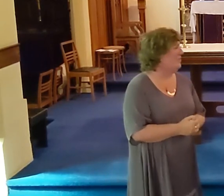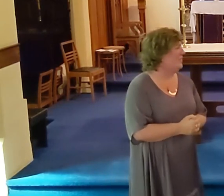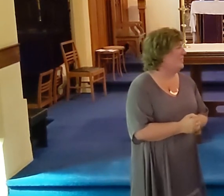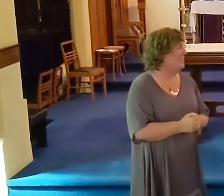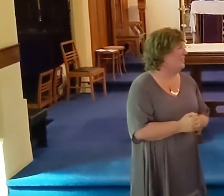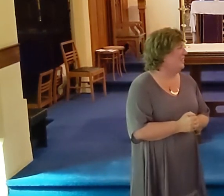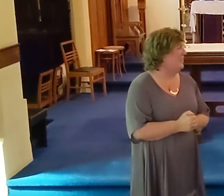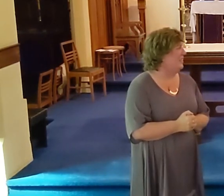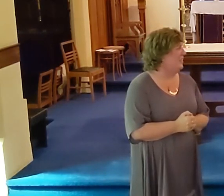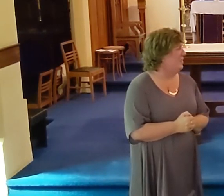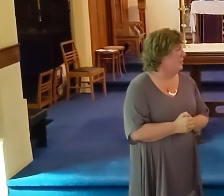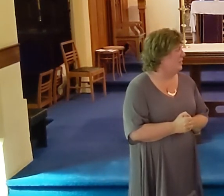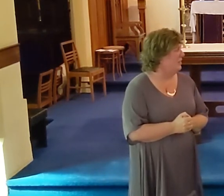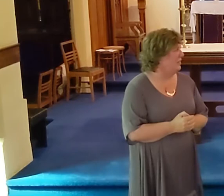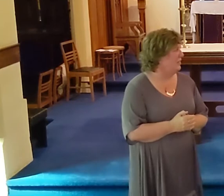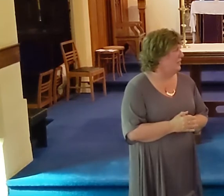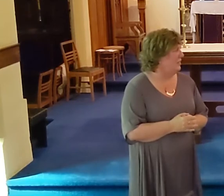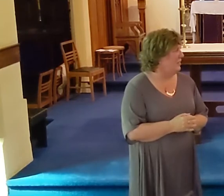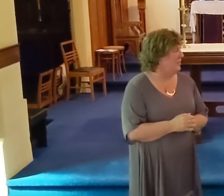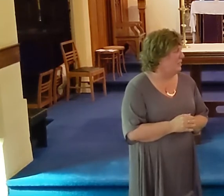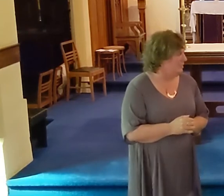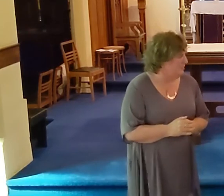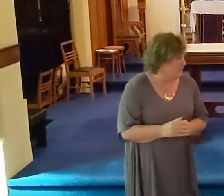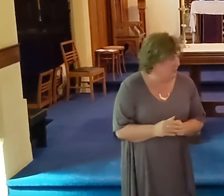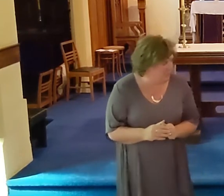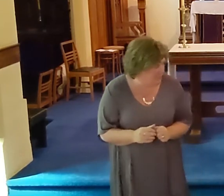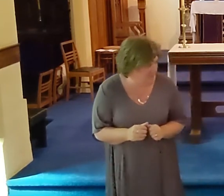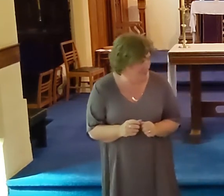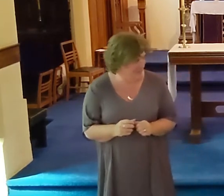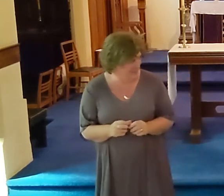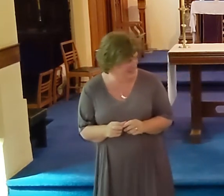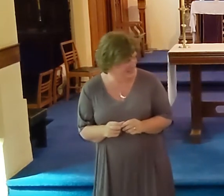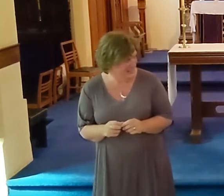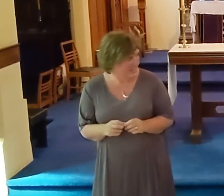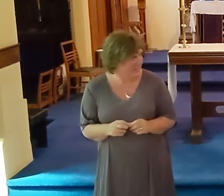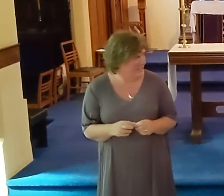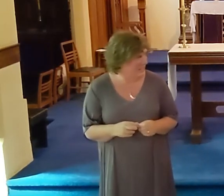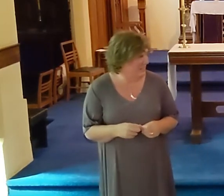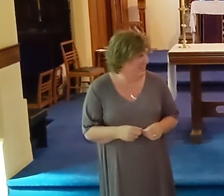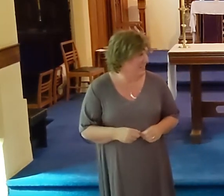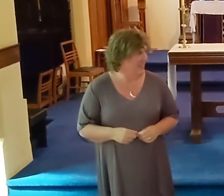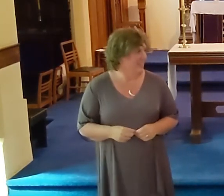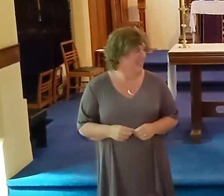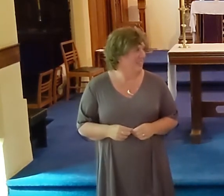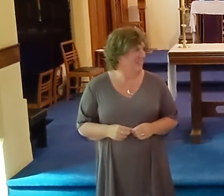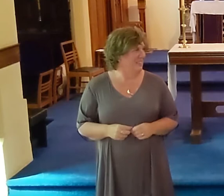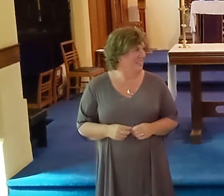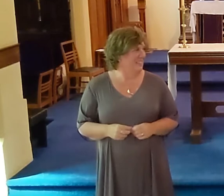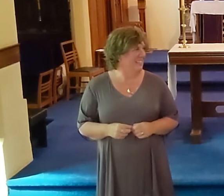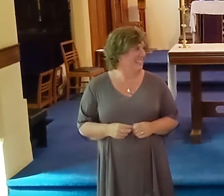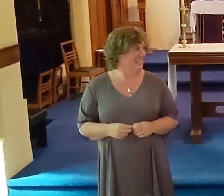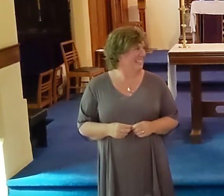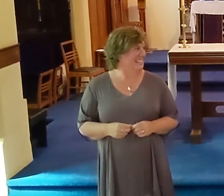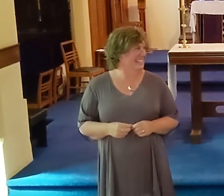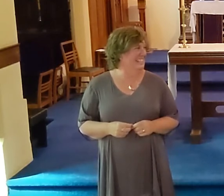saw them there in the room, and they look like little old men. They kind of, they walk along like this, really, like, I thought, all right, we're seeing